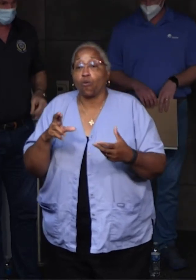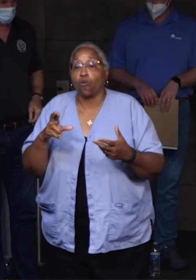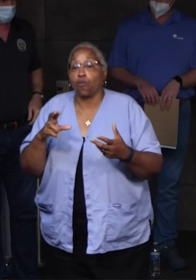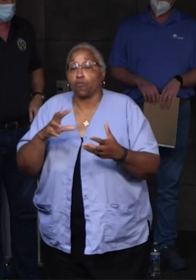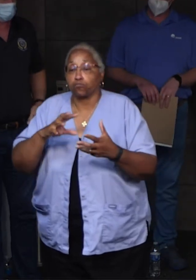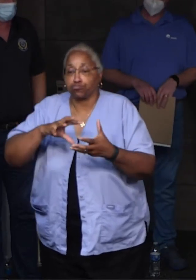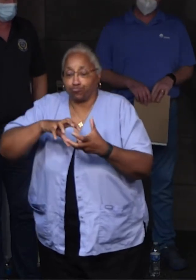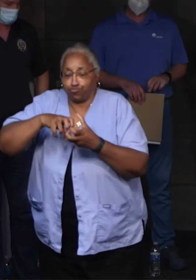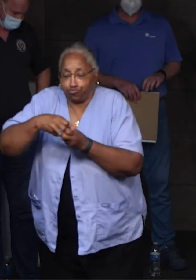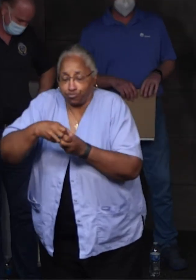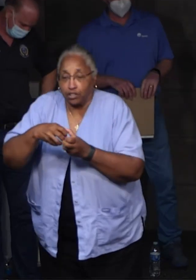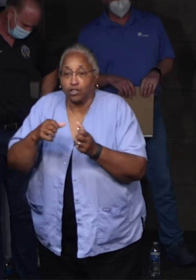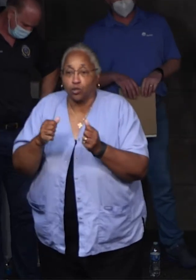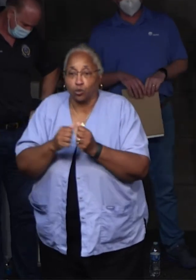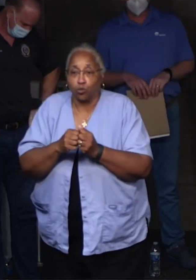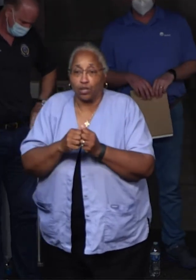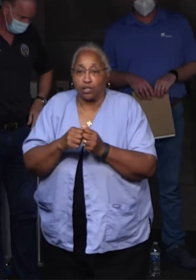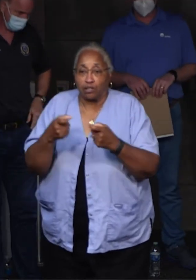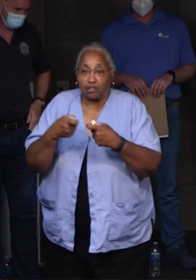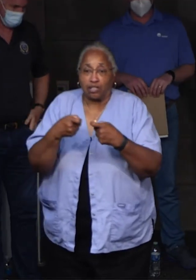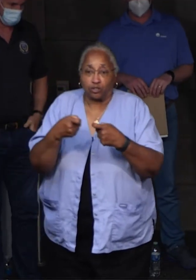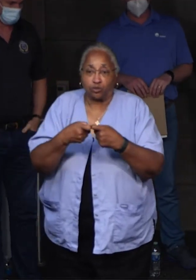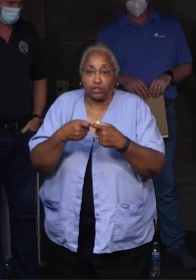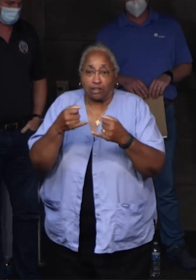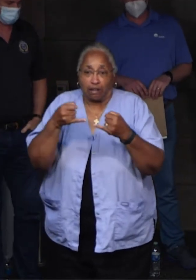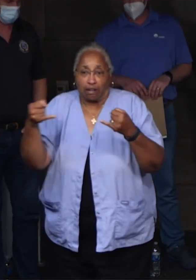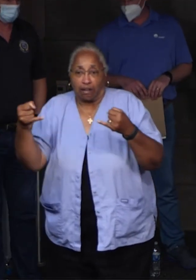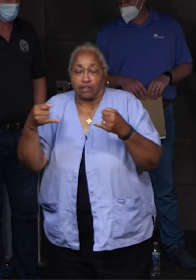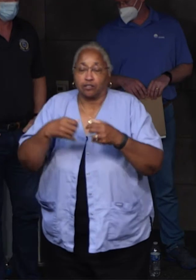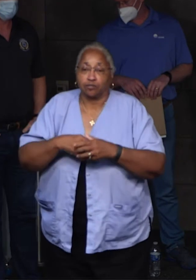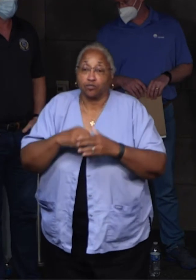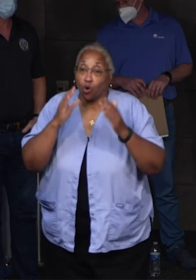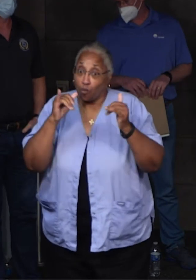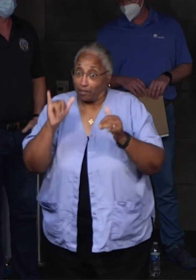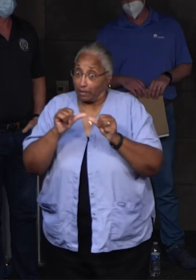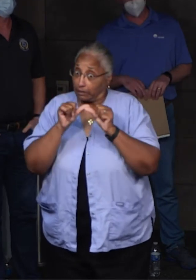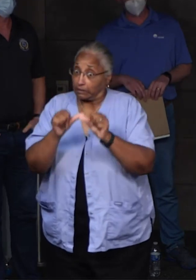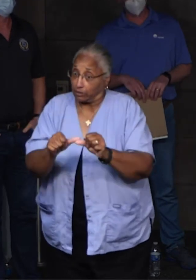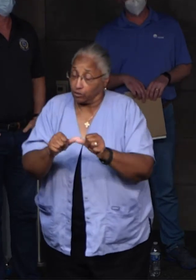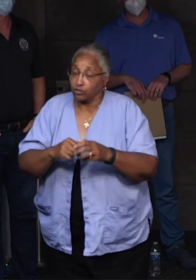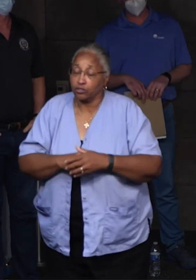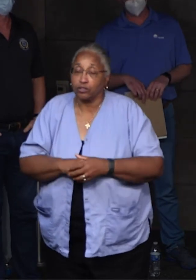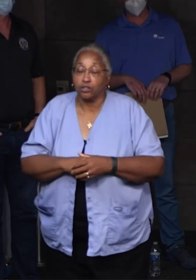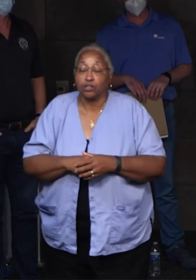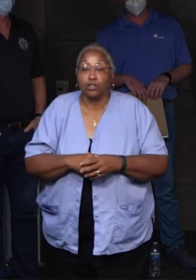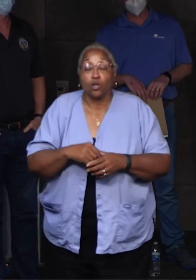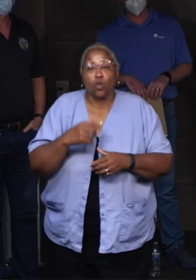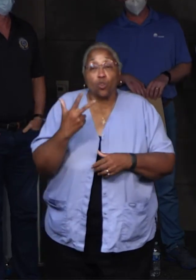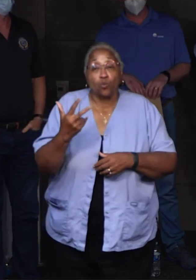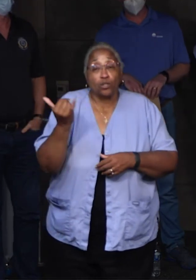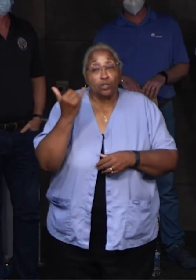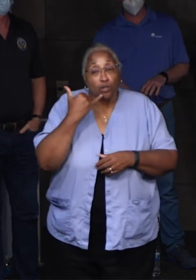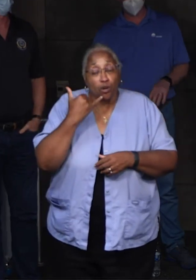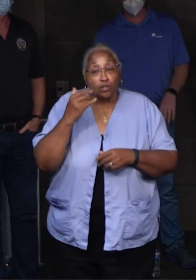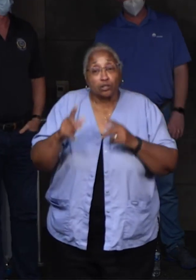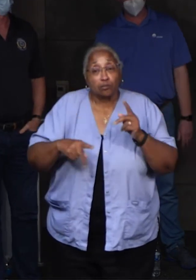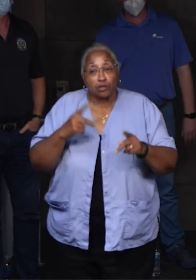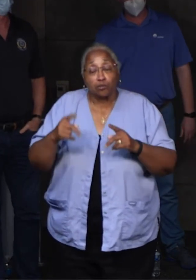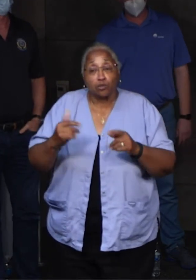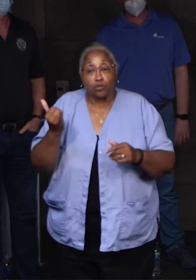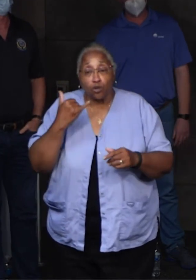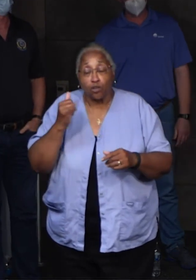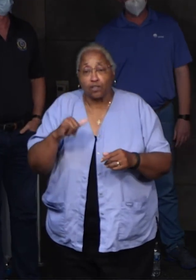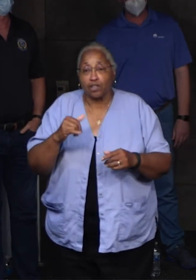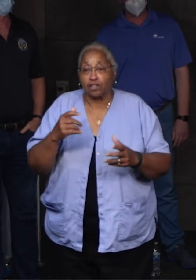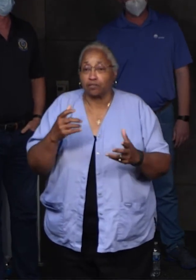So, hopefully, that trend will continue. One last point. received three calls today about individuals who noticed that the water